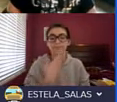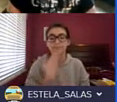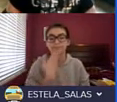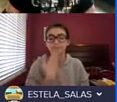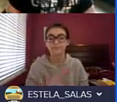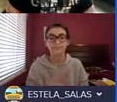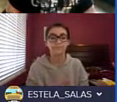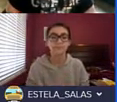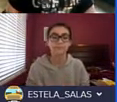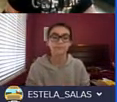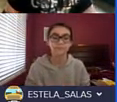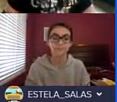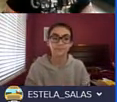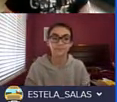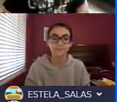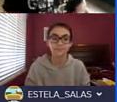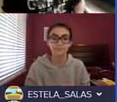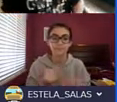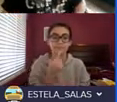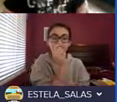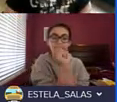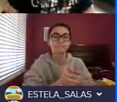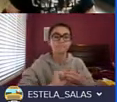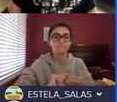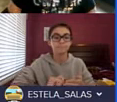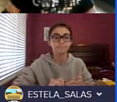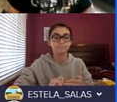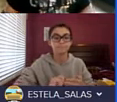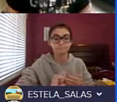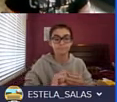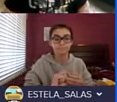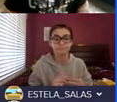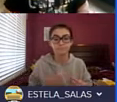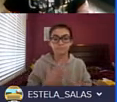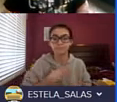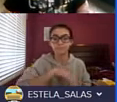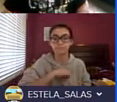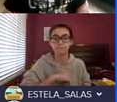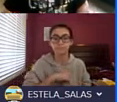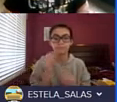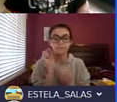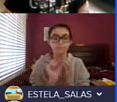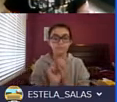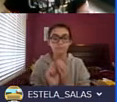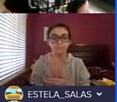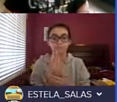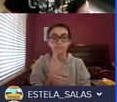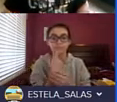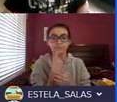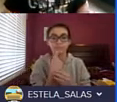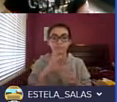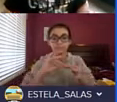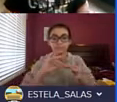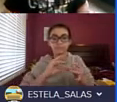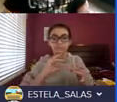our secretary who has just said she's going to be doing some goose chase challenges secretary